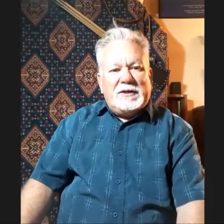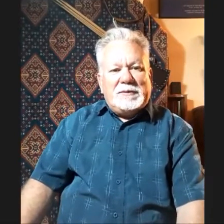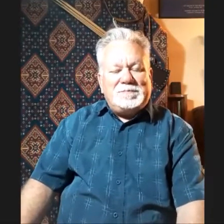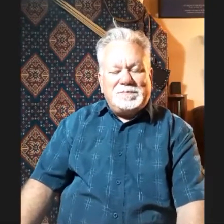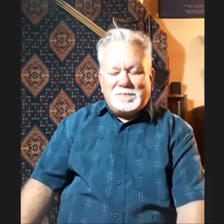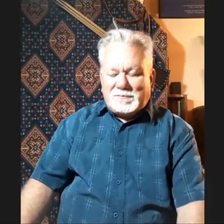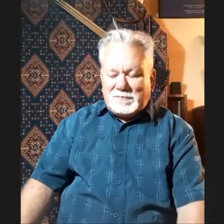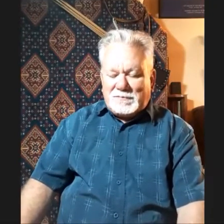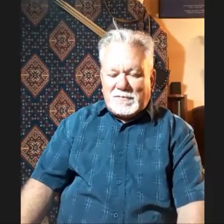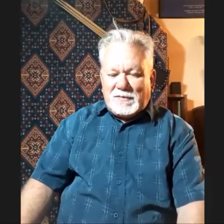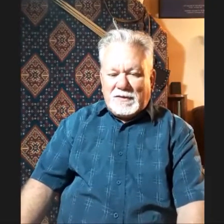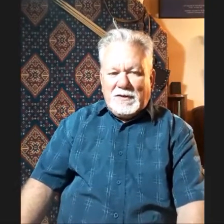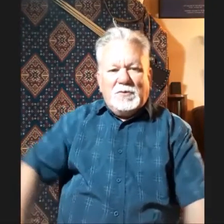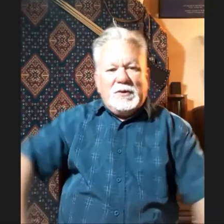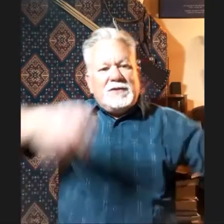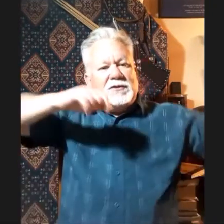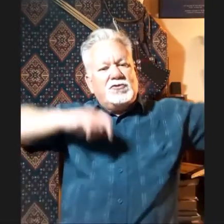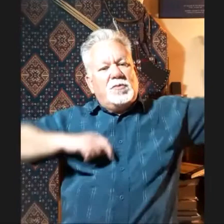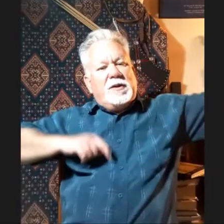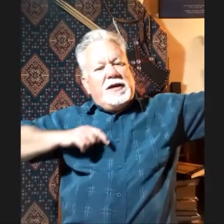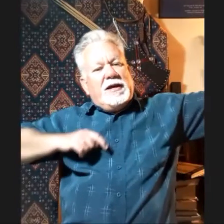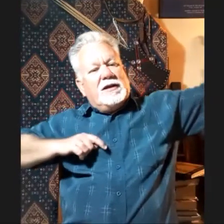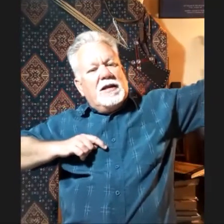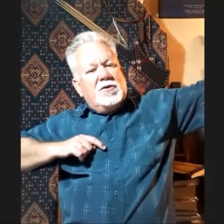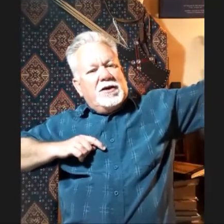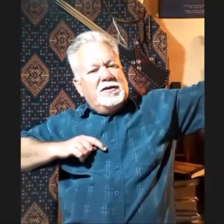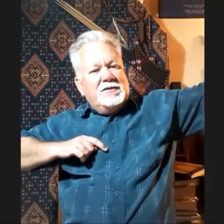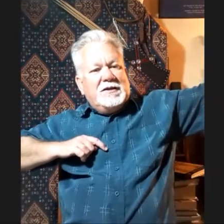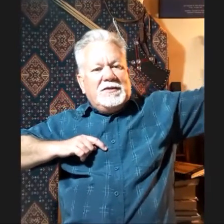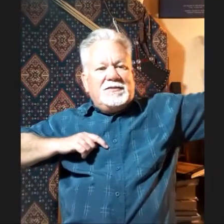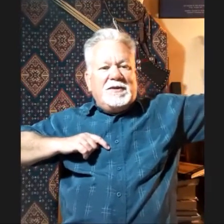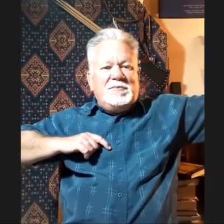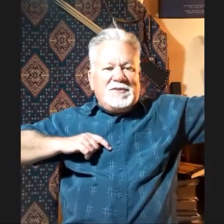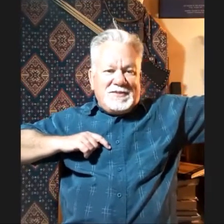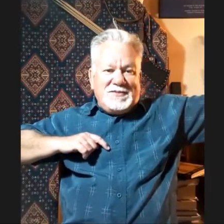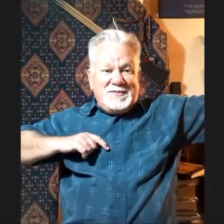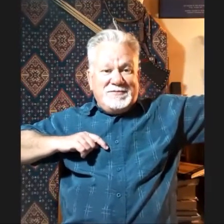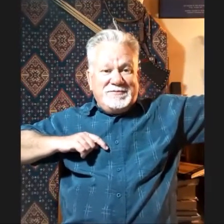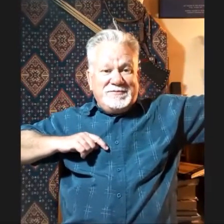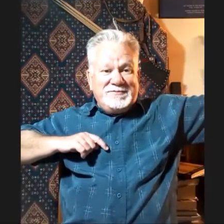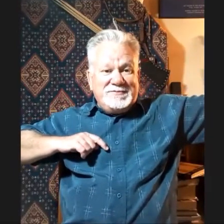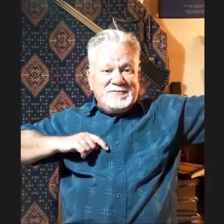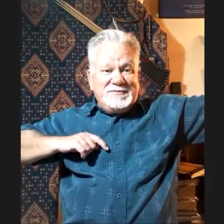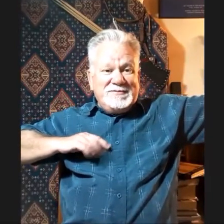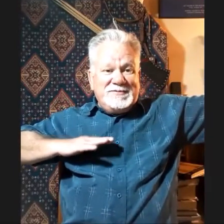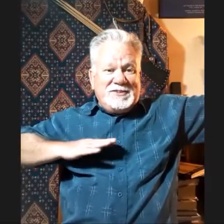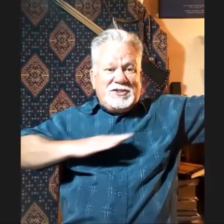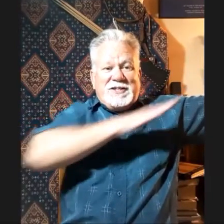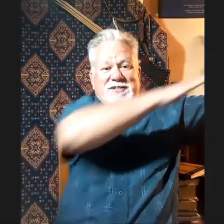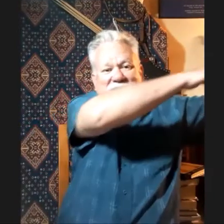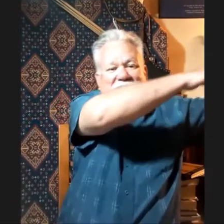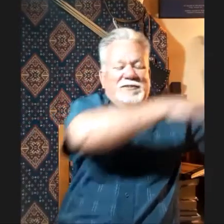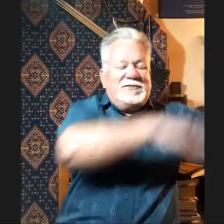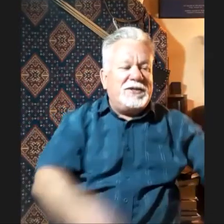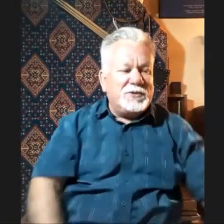we had to drop our hand lower to get the same distance, change the angle of takeoff.